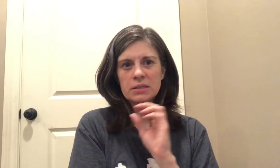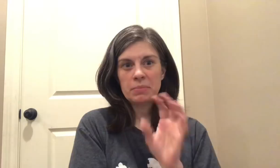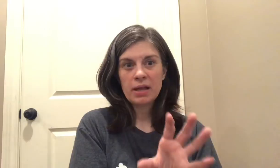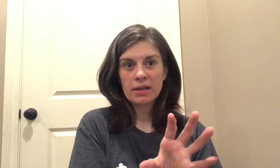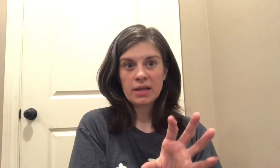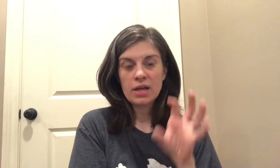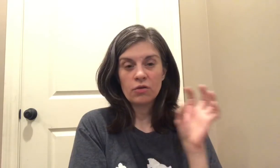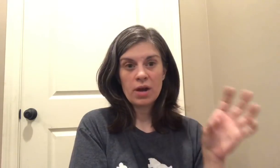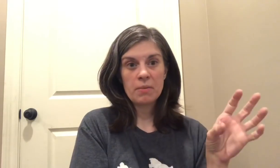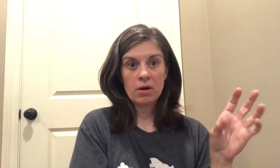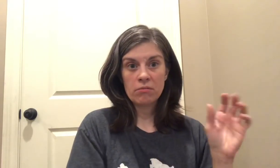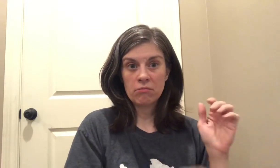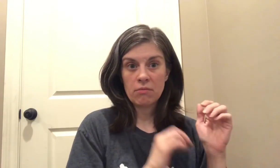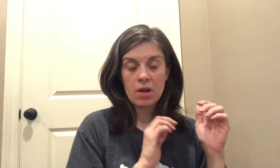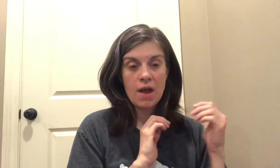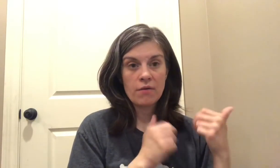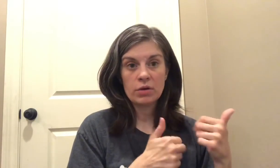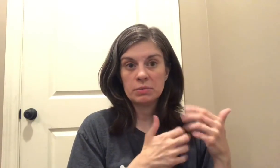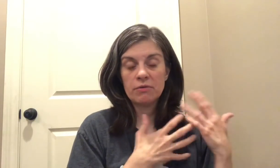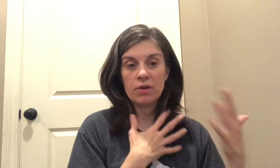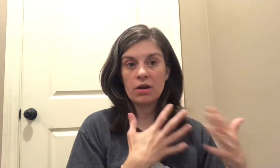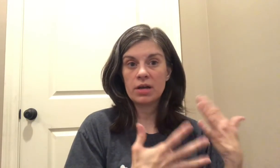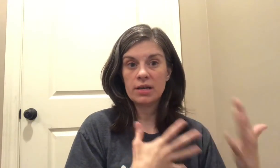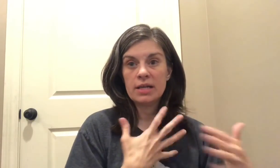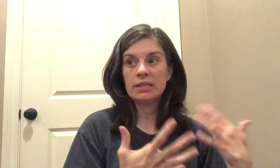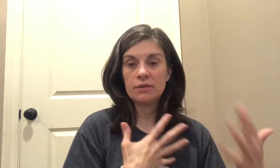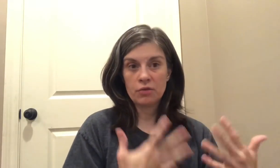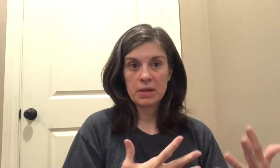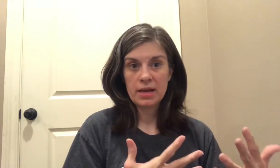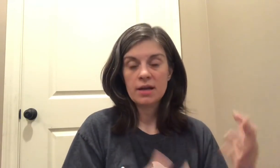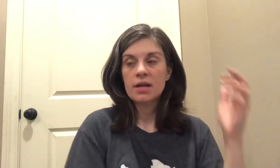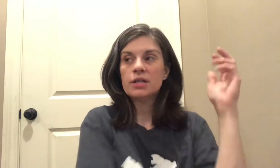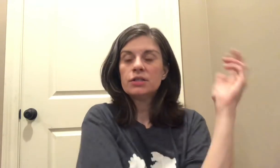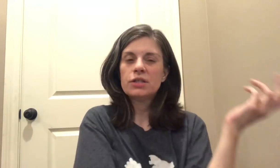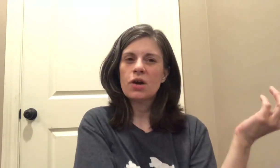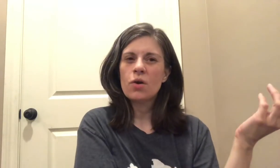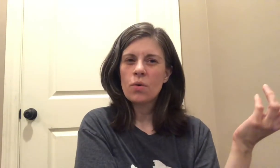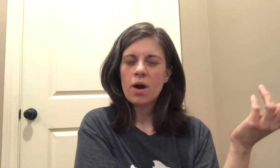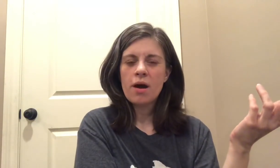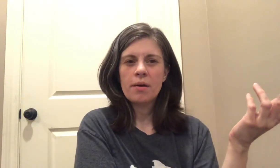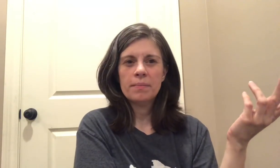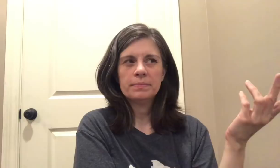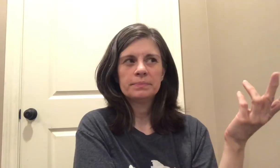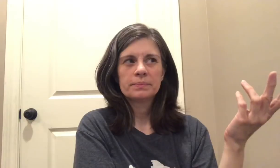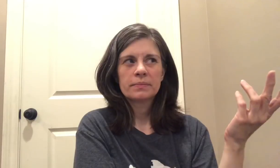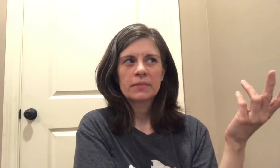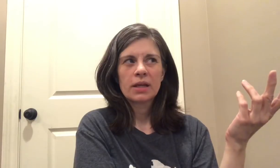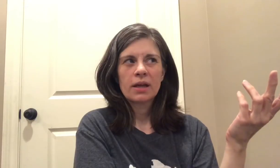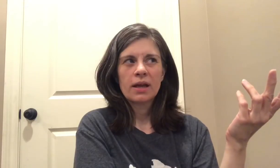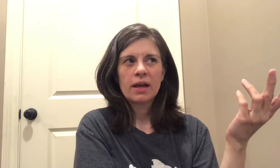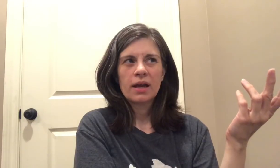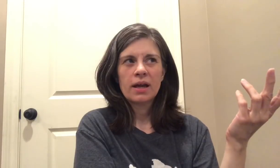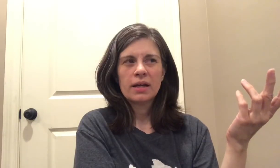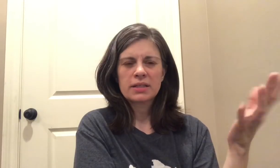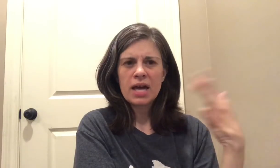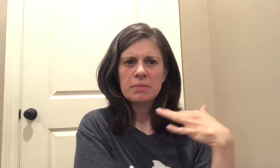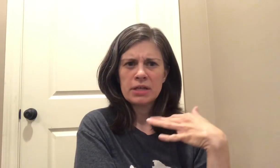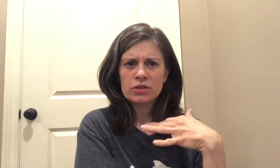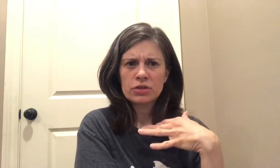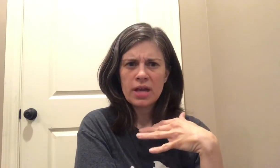spelling and grammar have always been very easy for me so um it's kind of an interesting